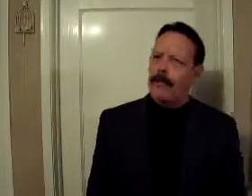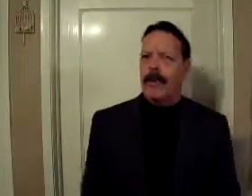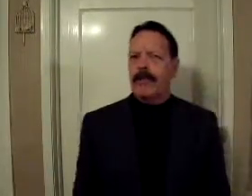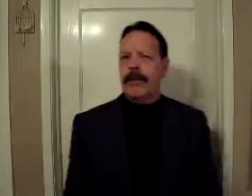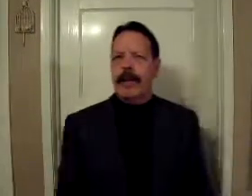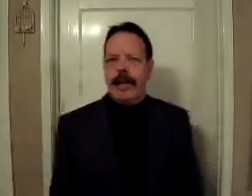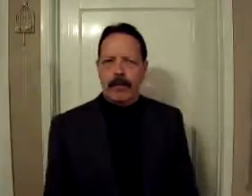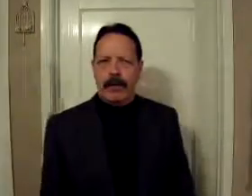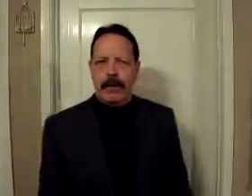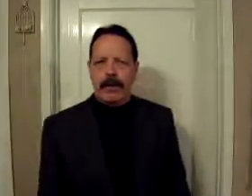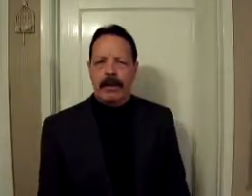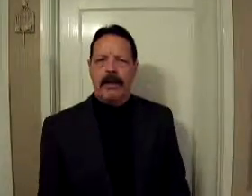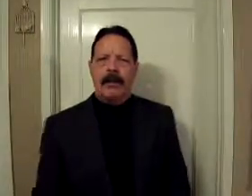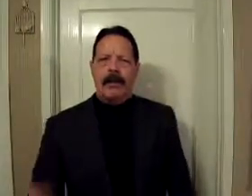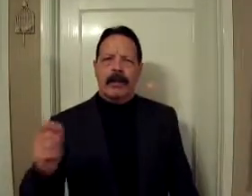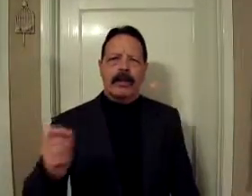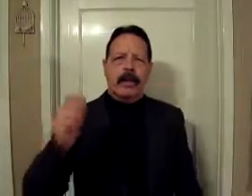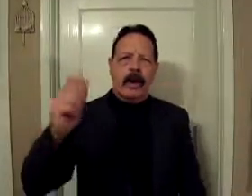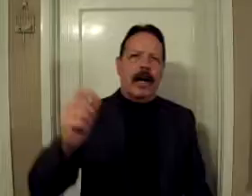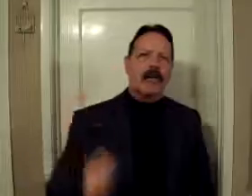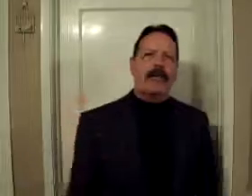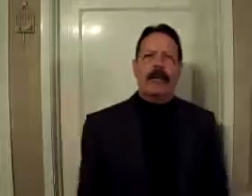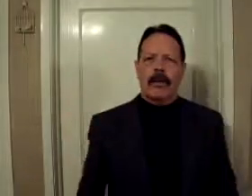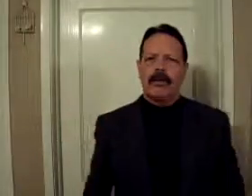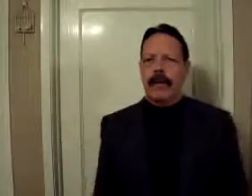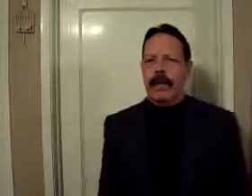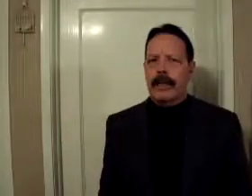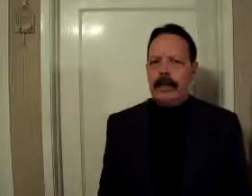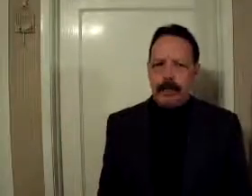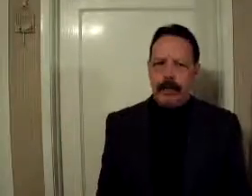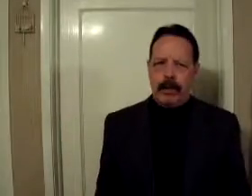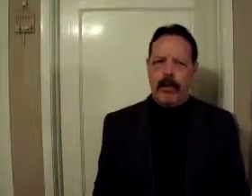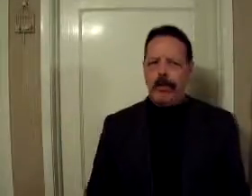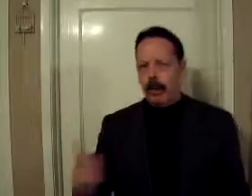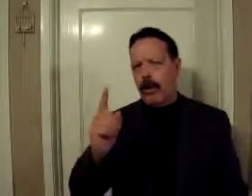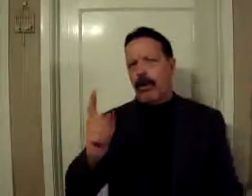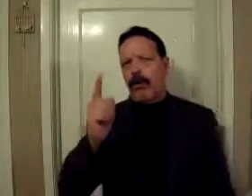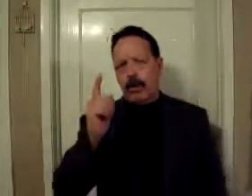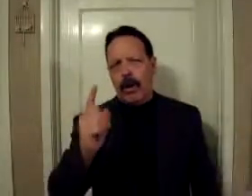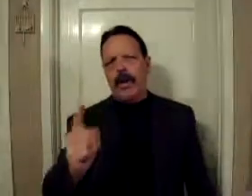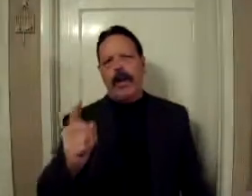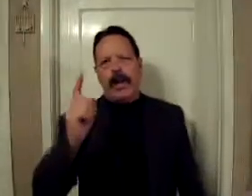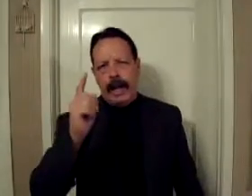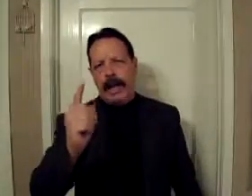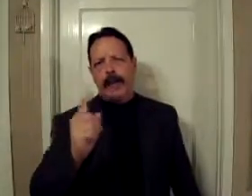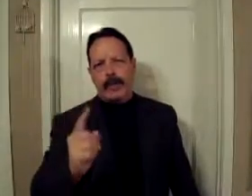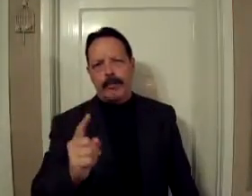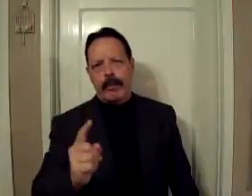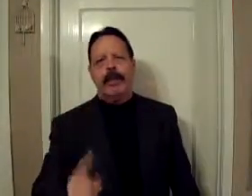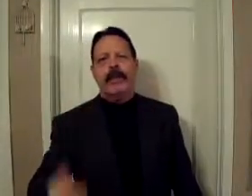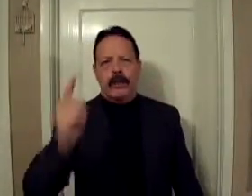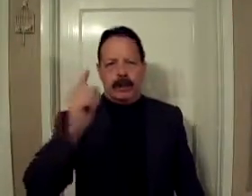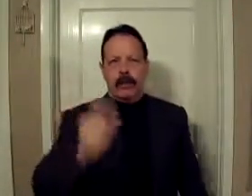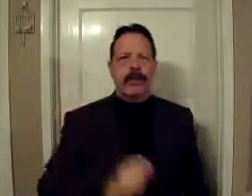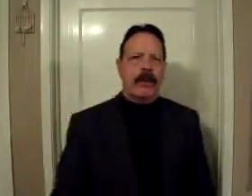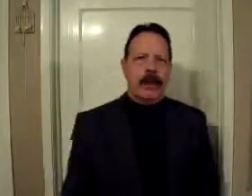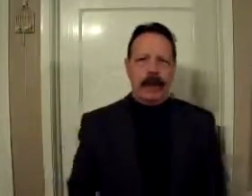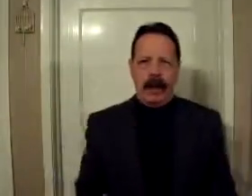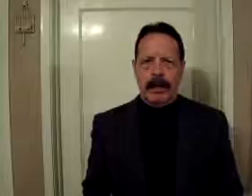forever. Amen. Let God be glorified in your life. Your one aim should be to glorify God.